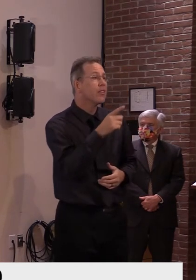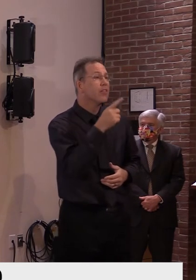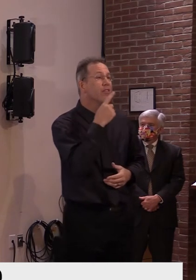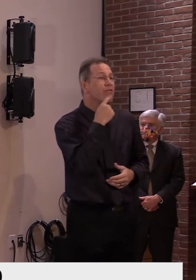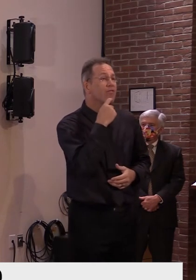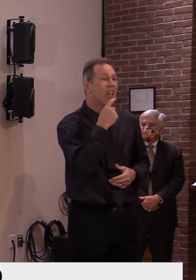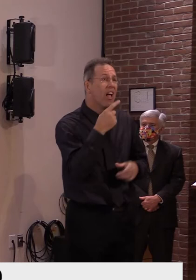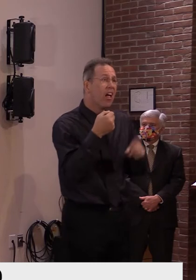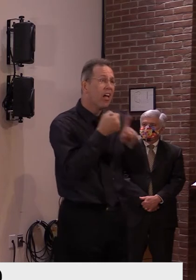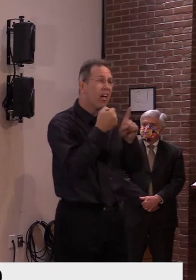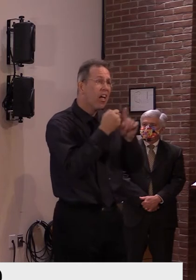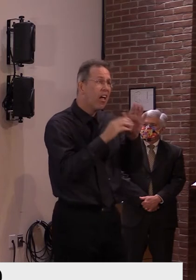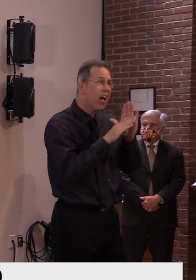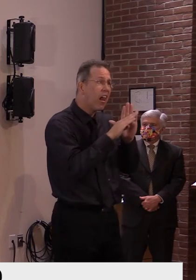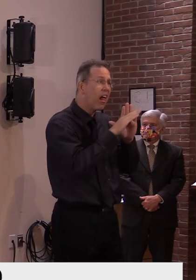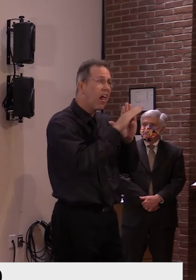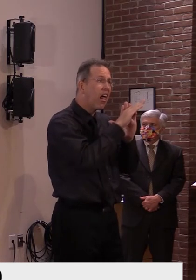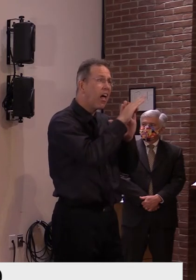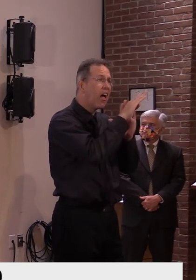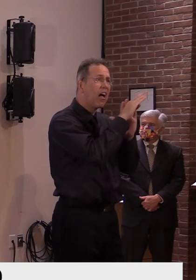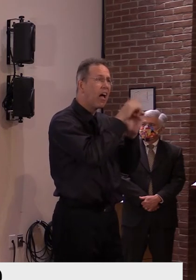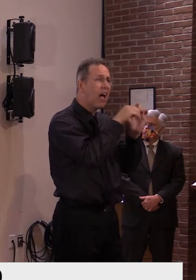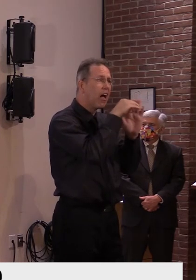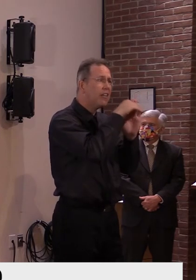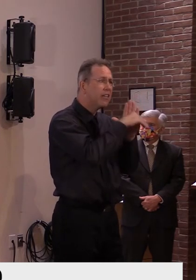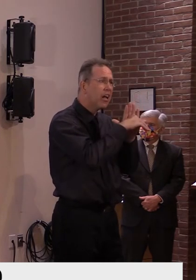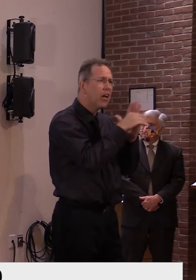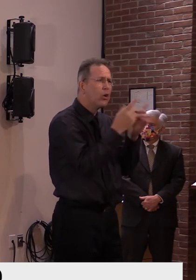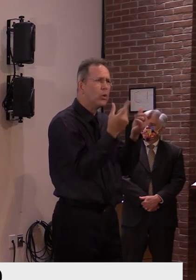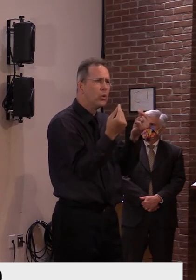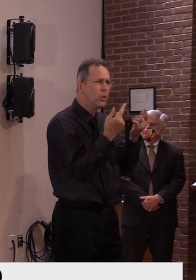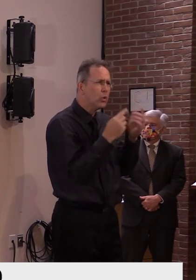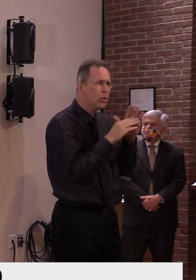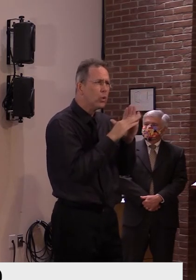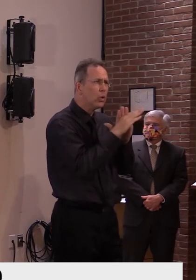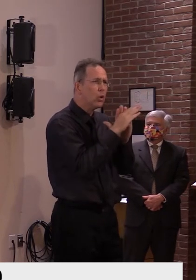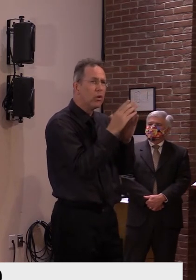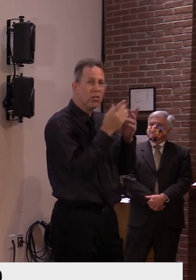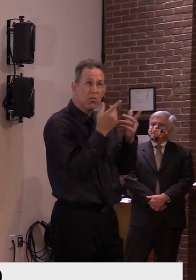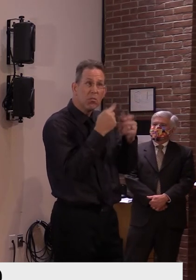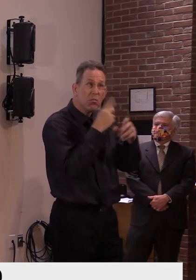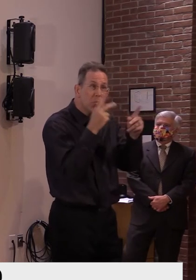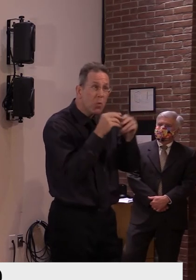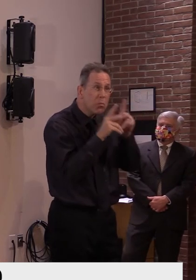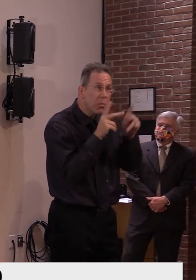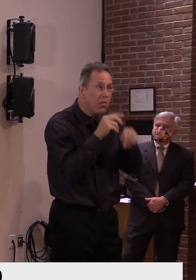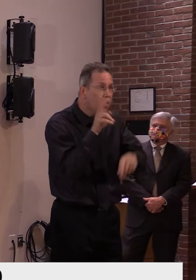consequences that you envision in terms of hospitalizations and things like that?